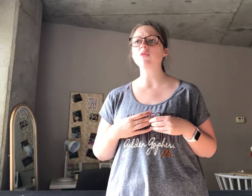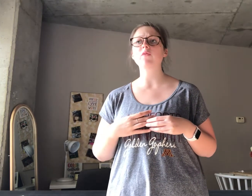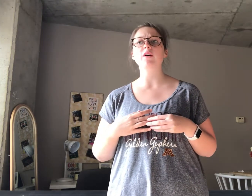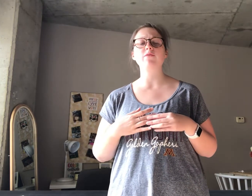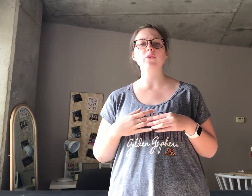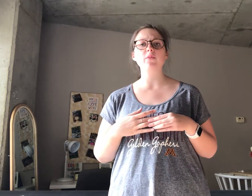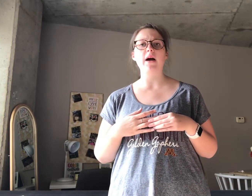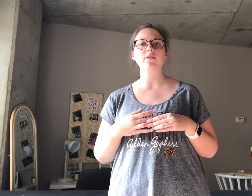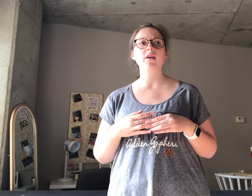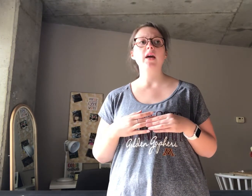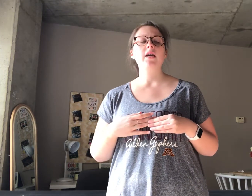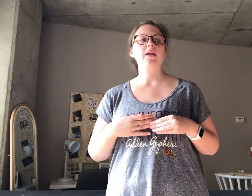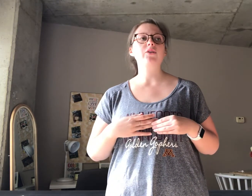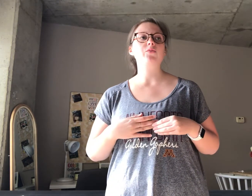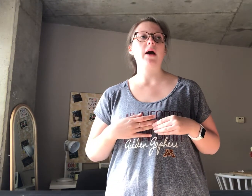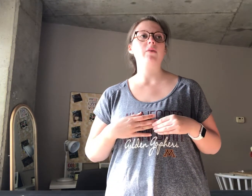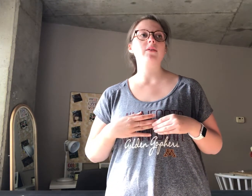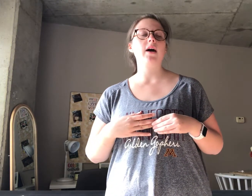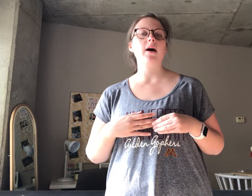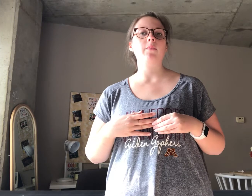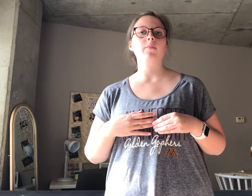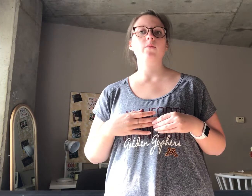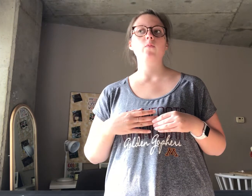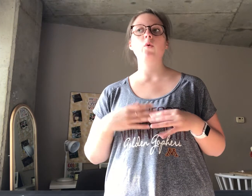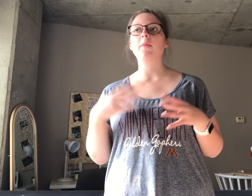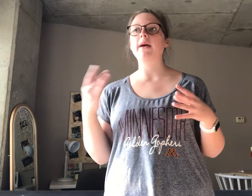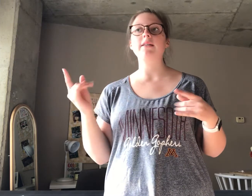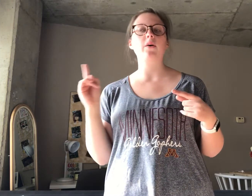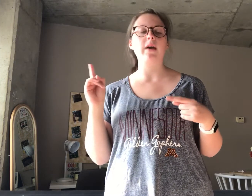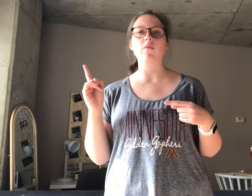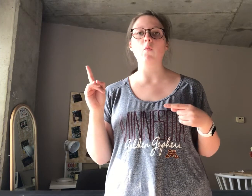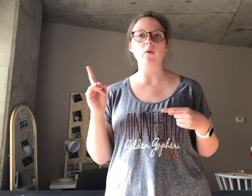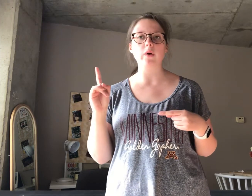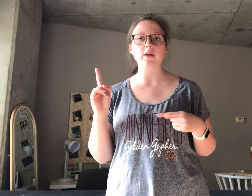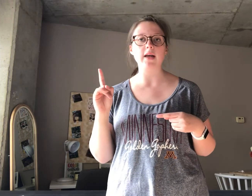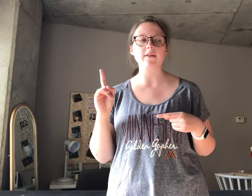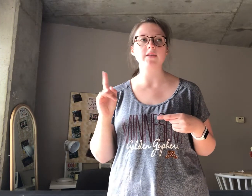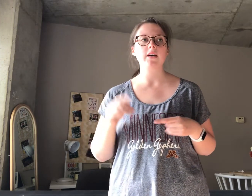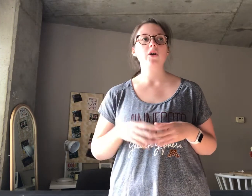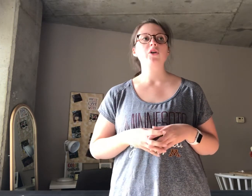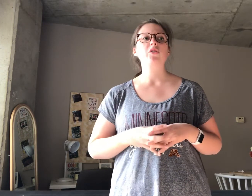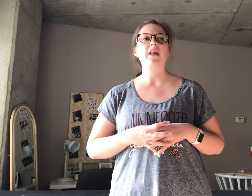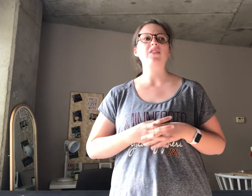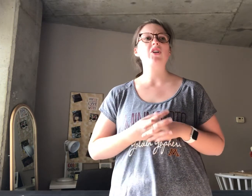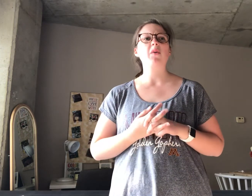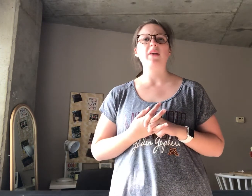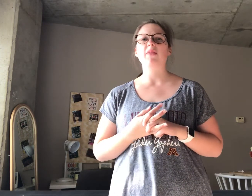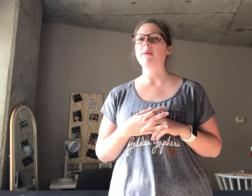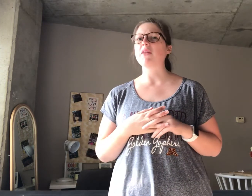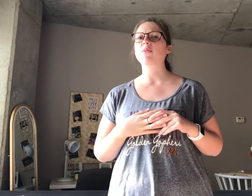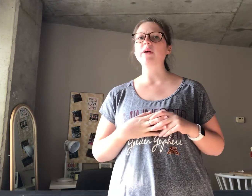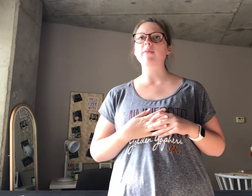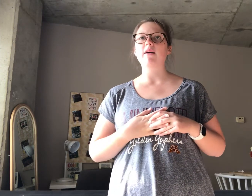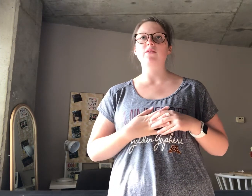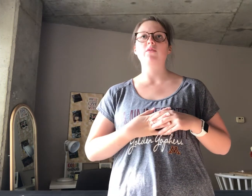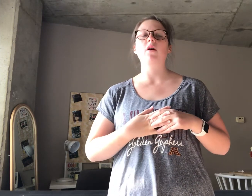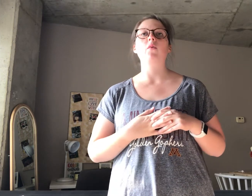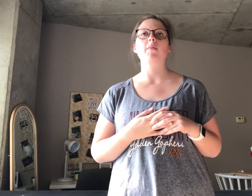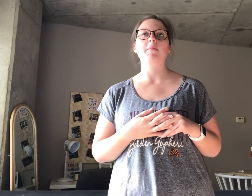go for a few rounds. Each round, we'll play until we have one winner left. So let's start with maybe three rounds for our warm-up